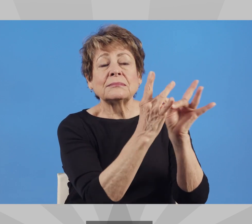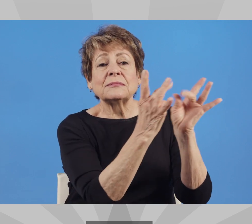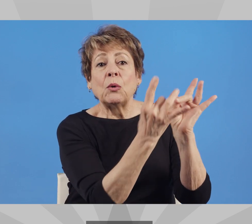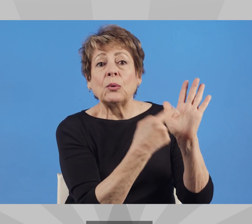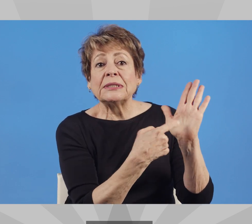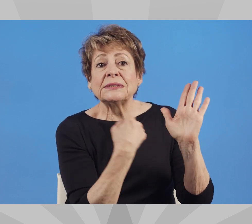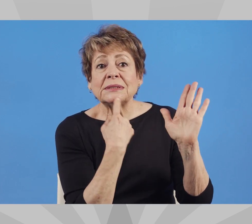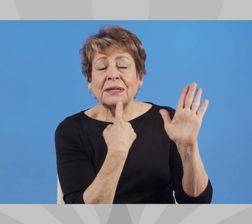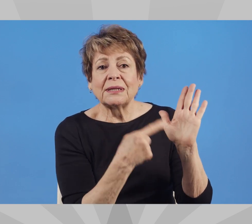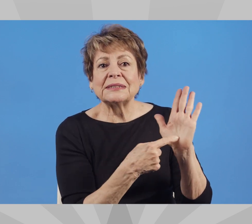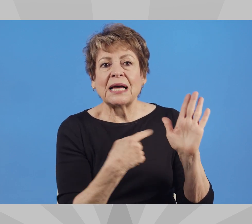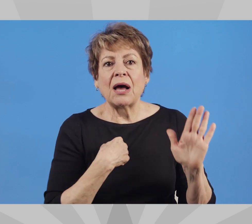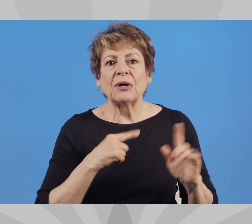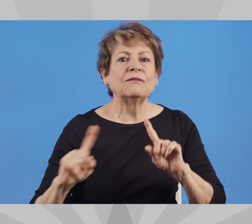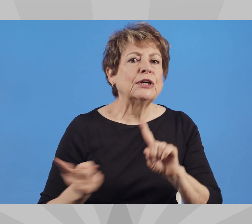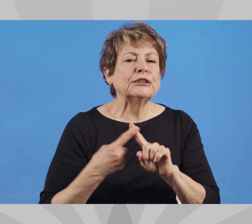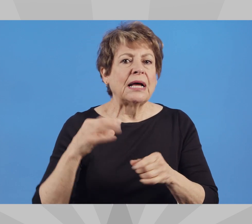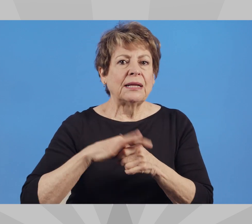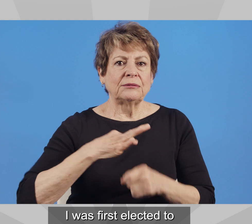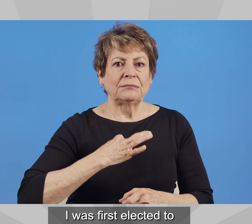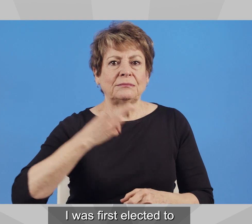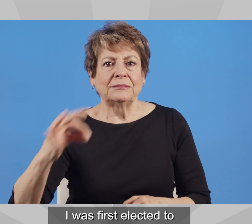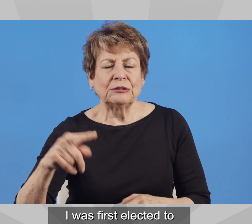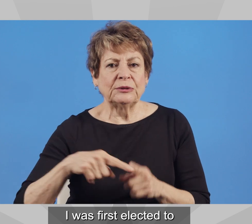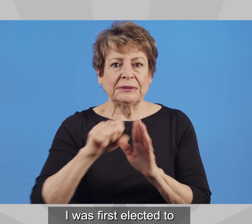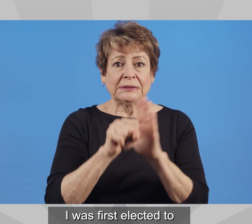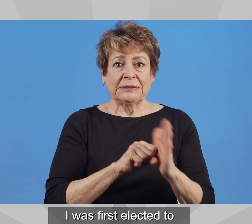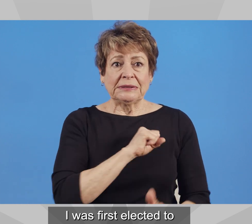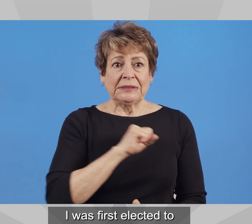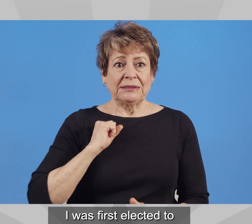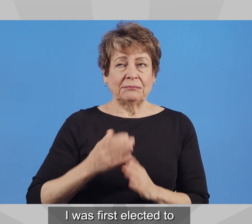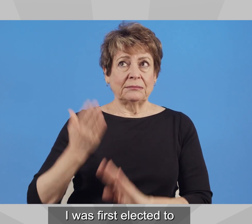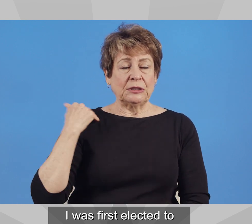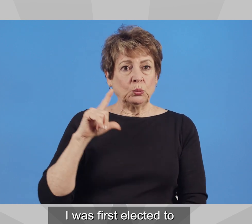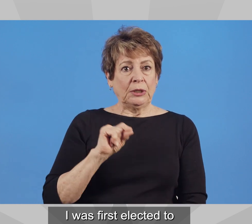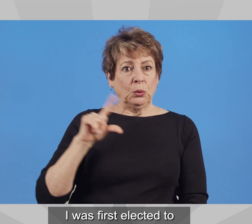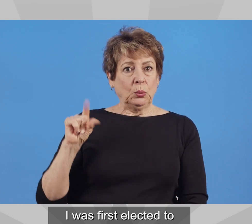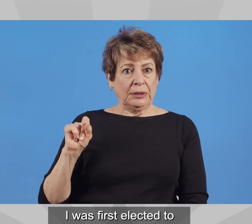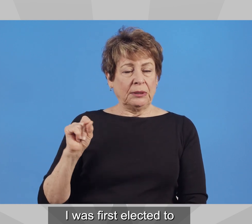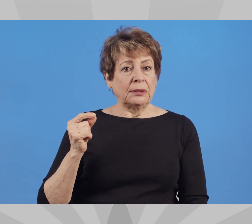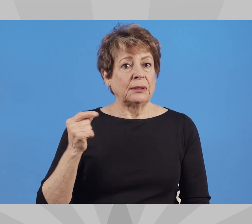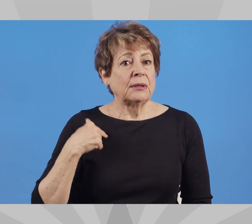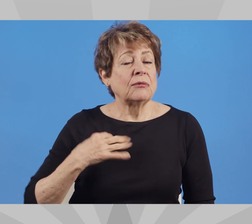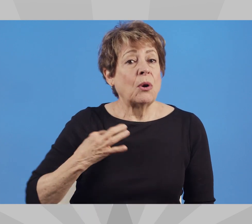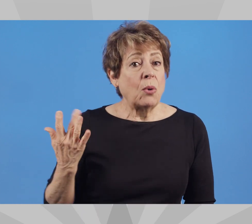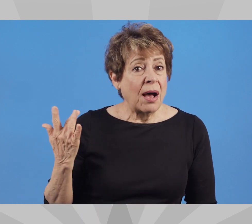Statement I was first elected to the state senate in 2020.